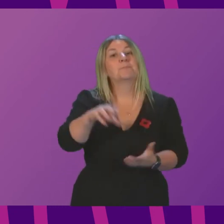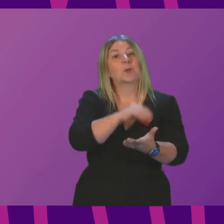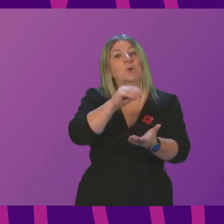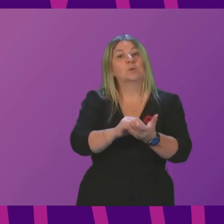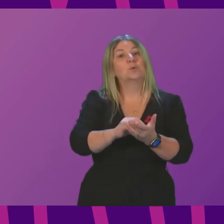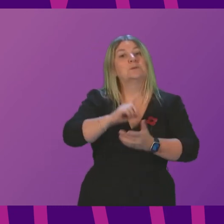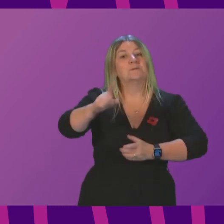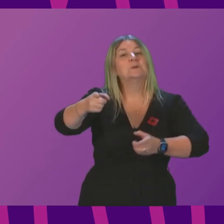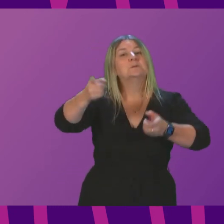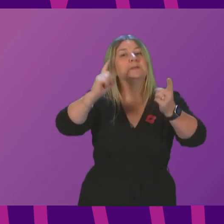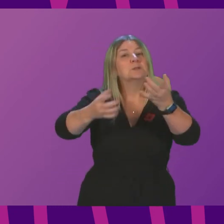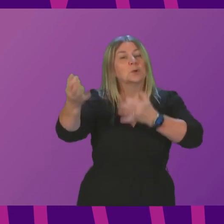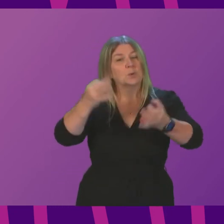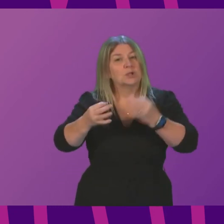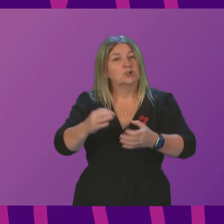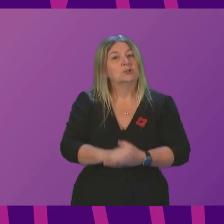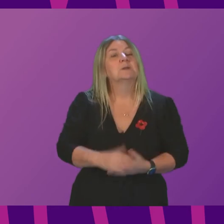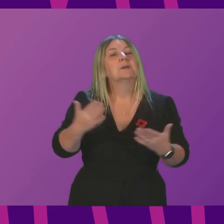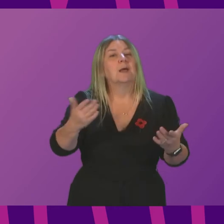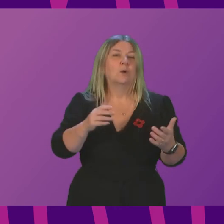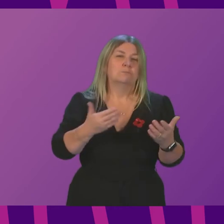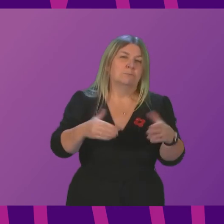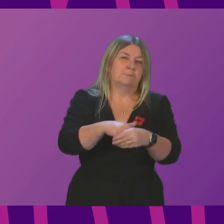Minister's questions. We will now move on to members' business.